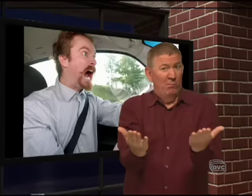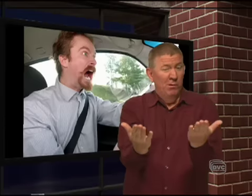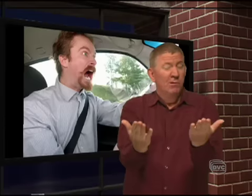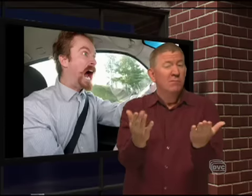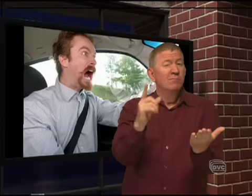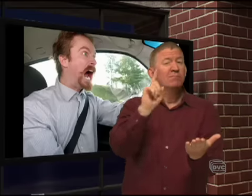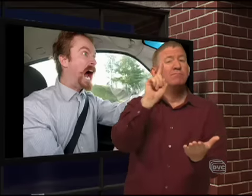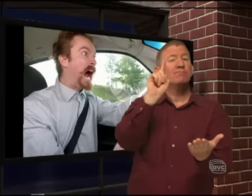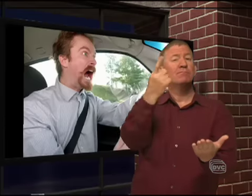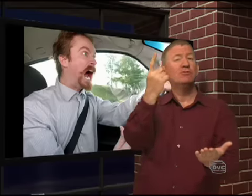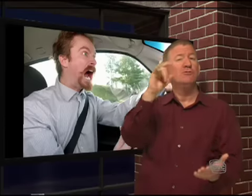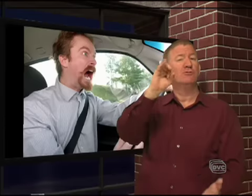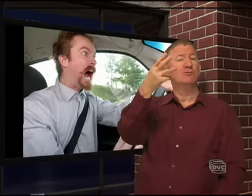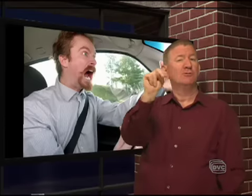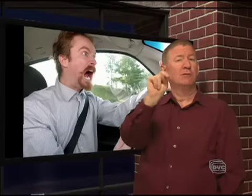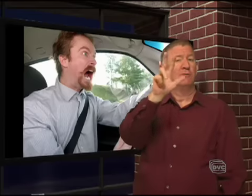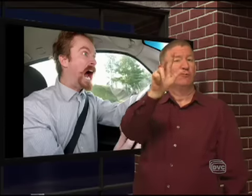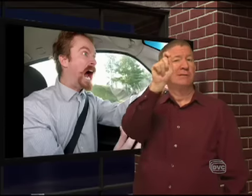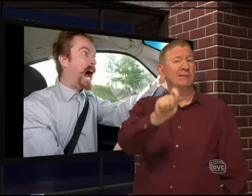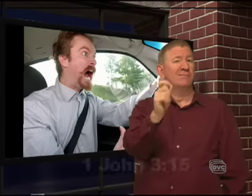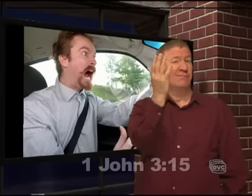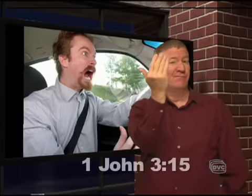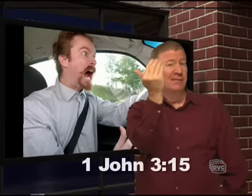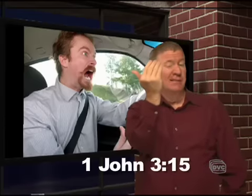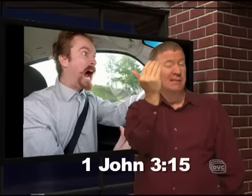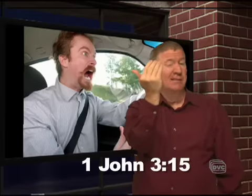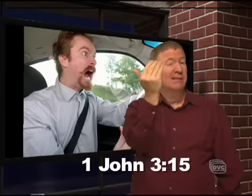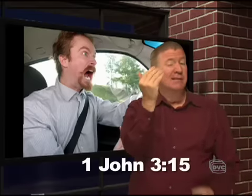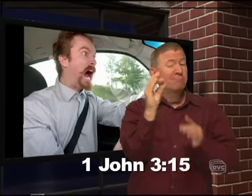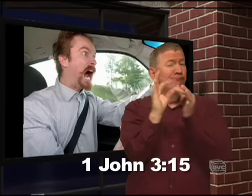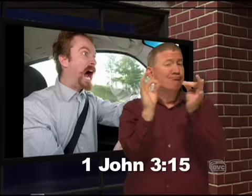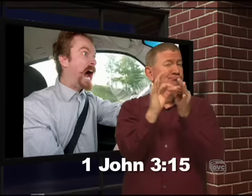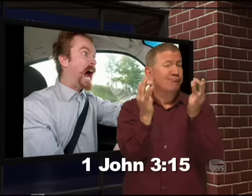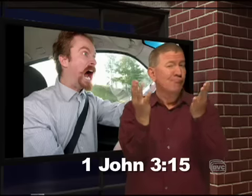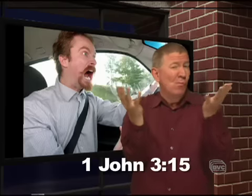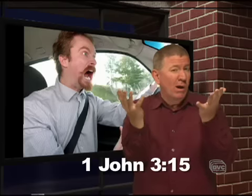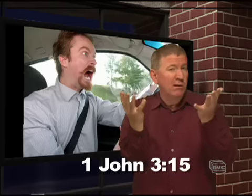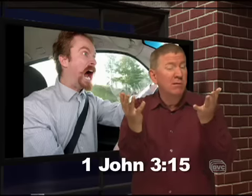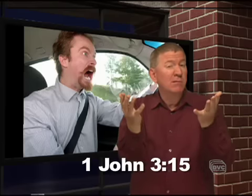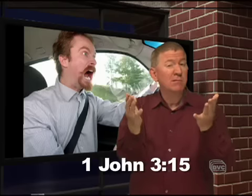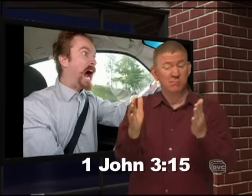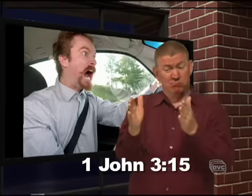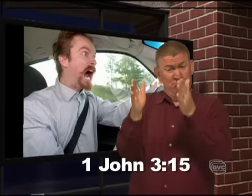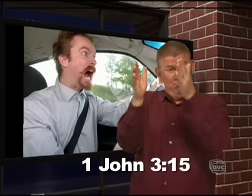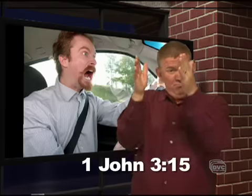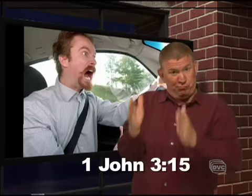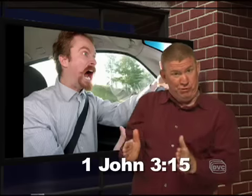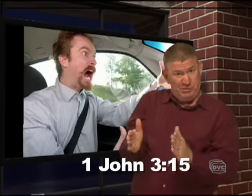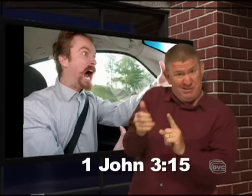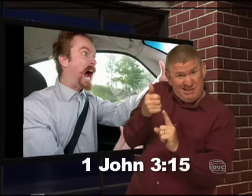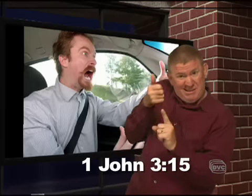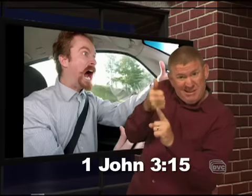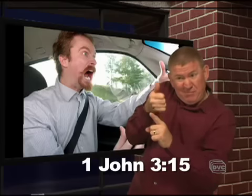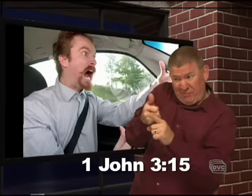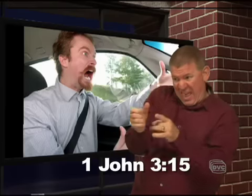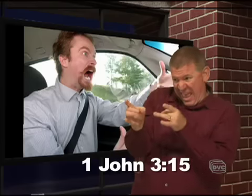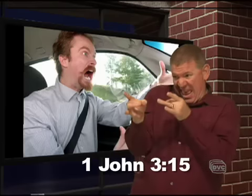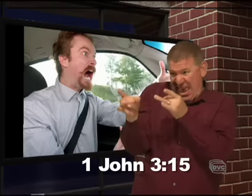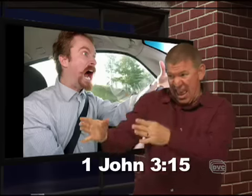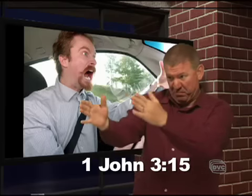word in 1 John 3, in verse 15, this verse. And it says, a person who hates another